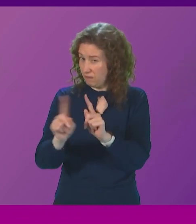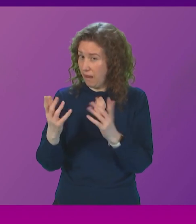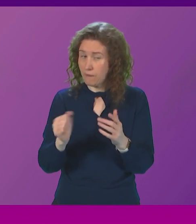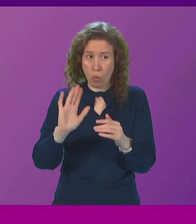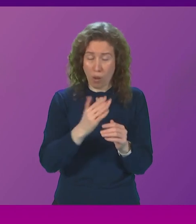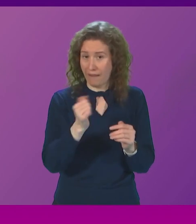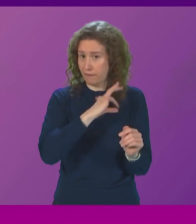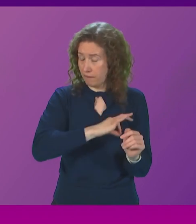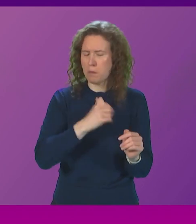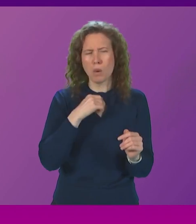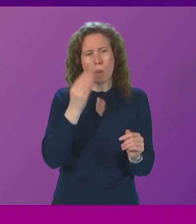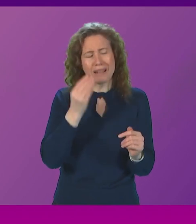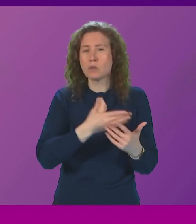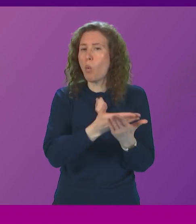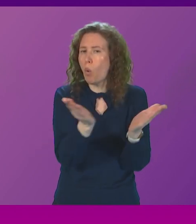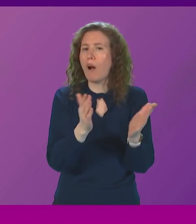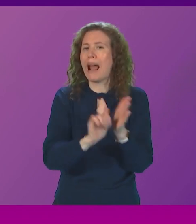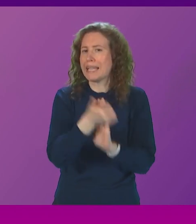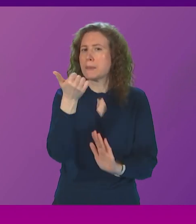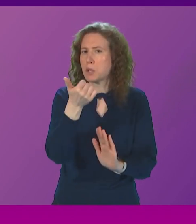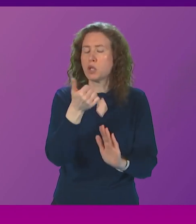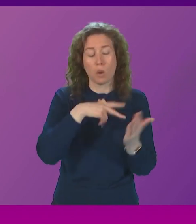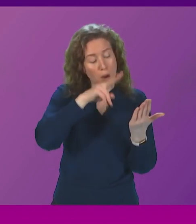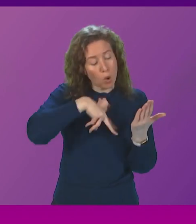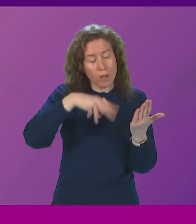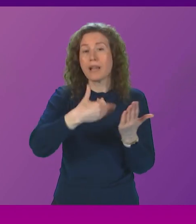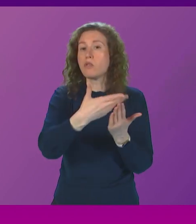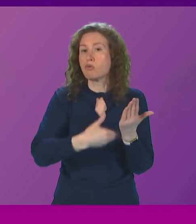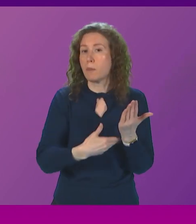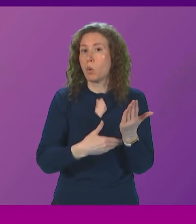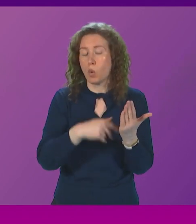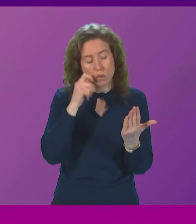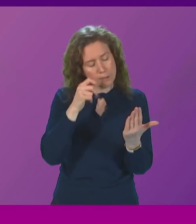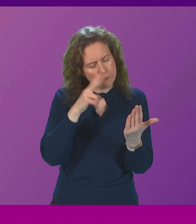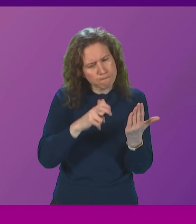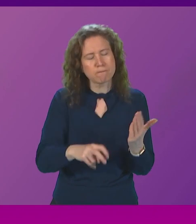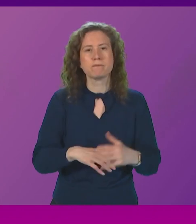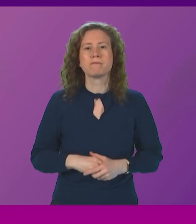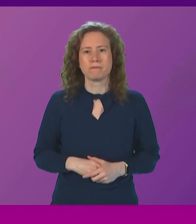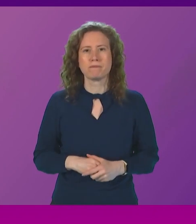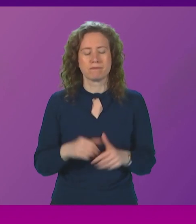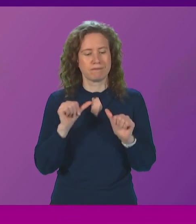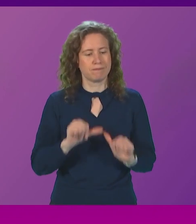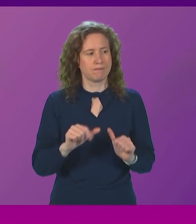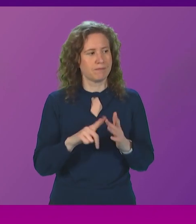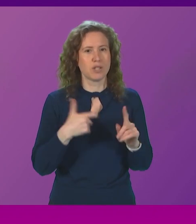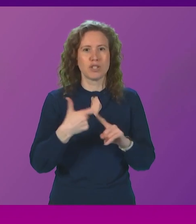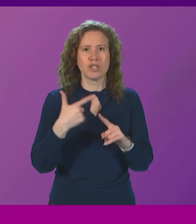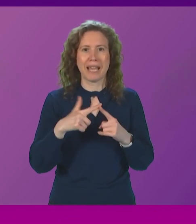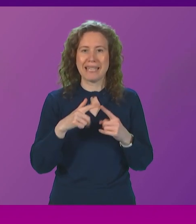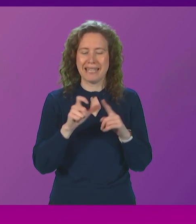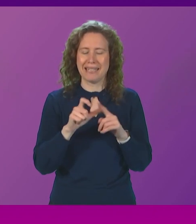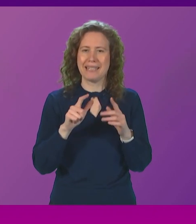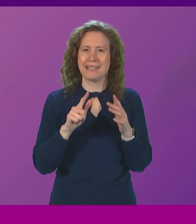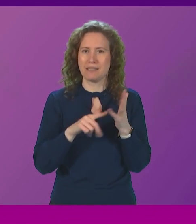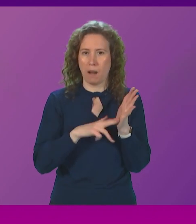any experts in this regard and we are looking at the report that Brian Whittle references in his question Jackie Dunbar Jackie Jackie you president